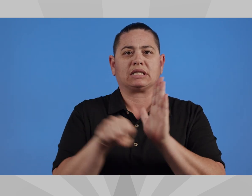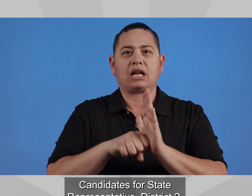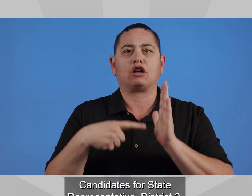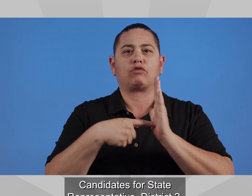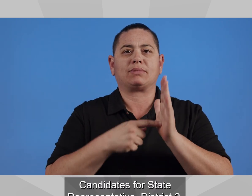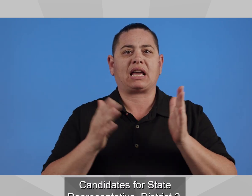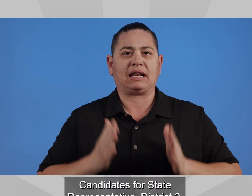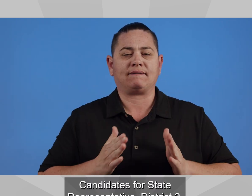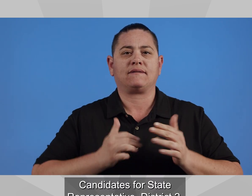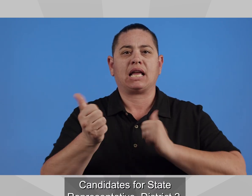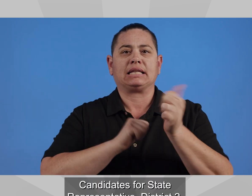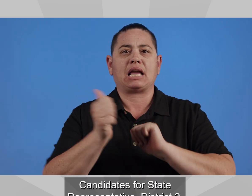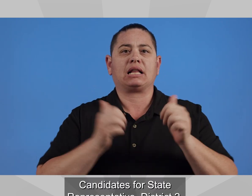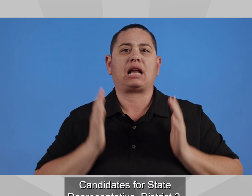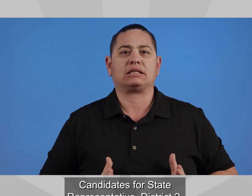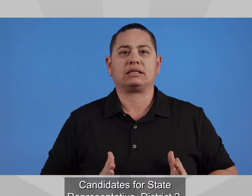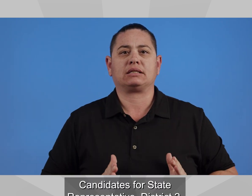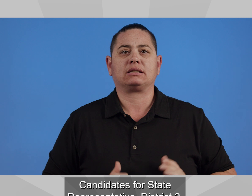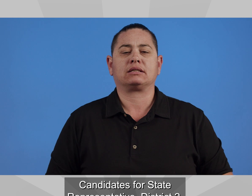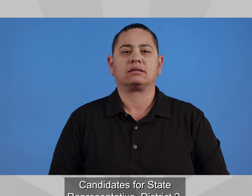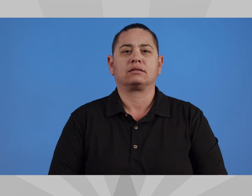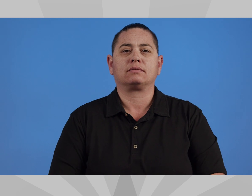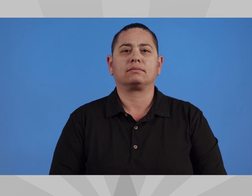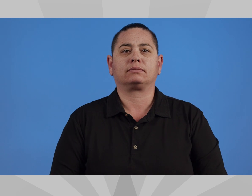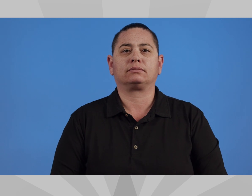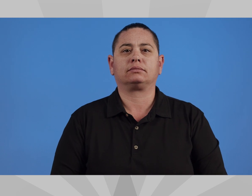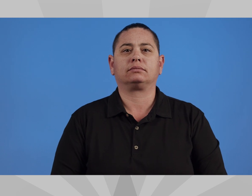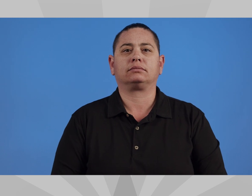Candidates for State Representative, District 2